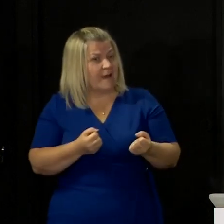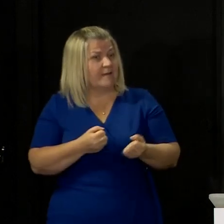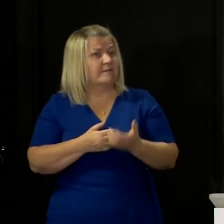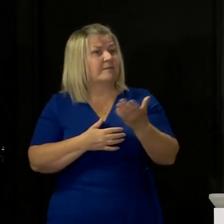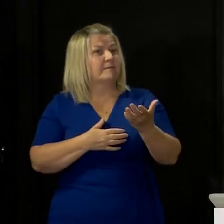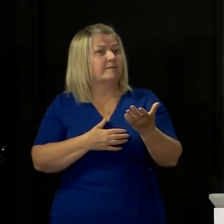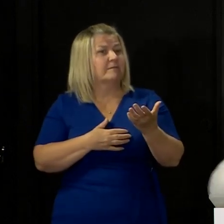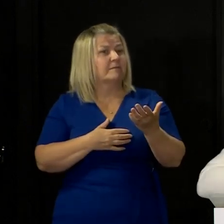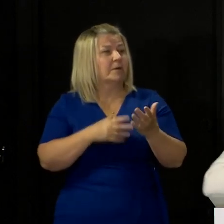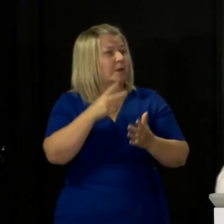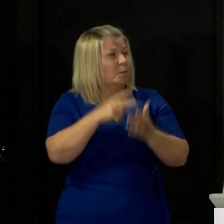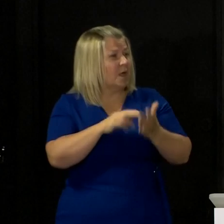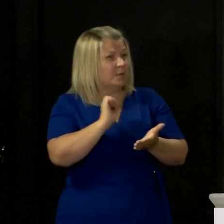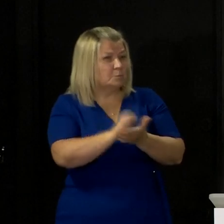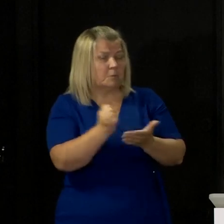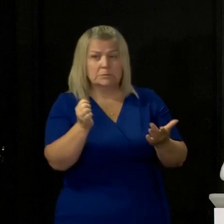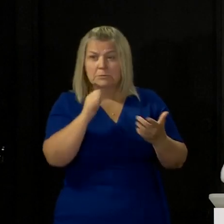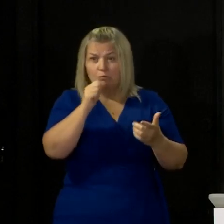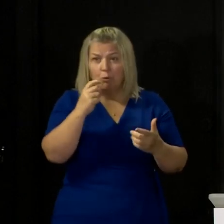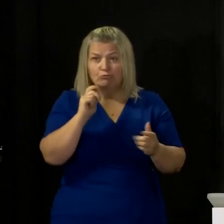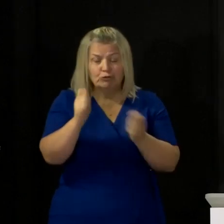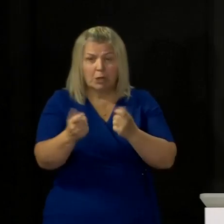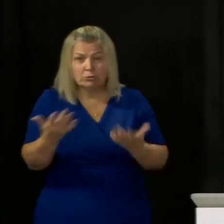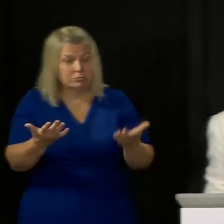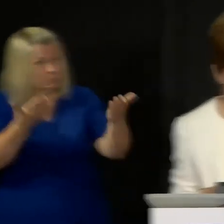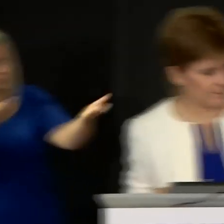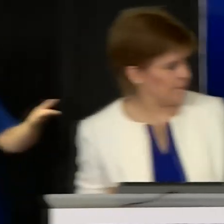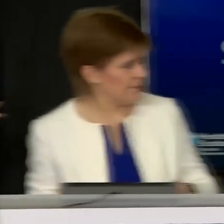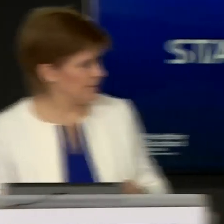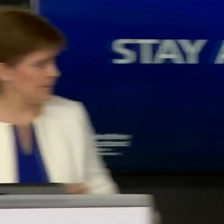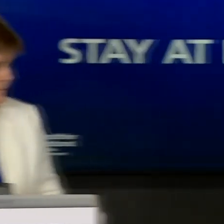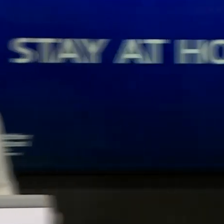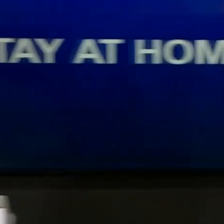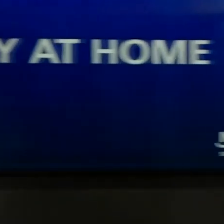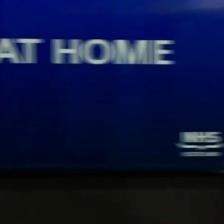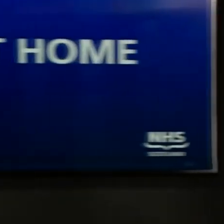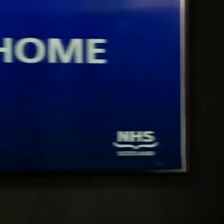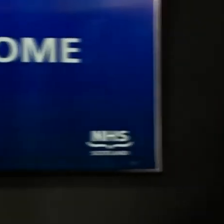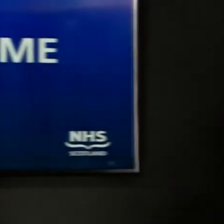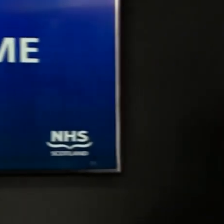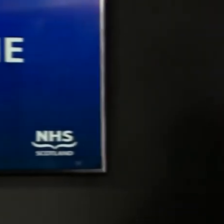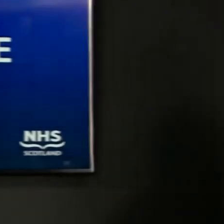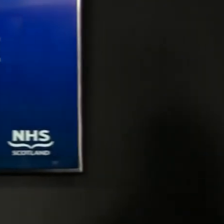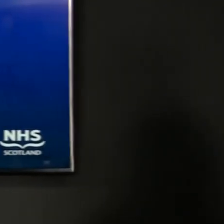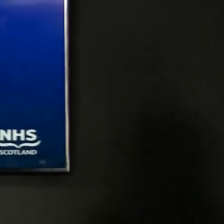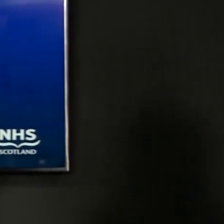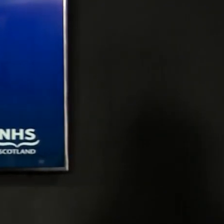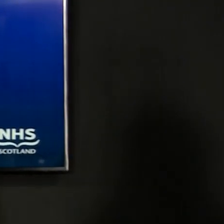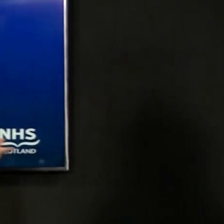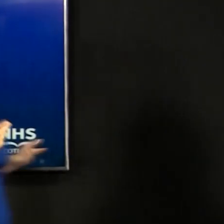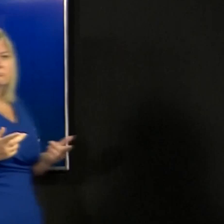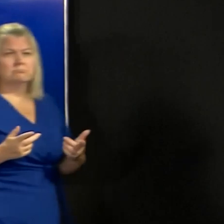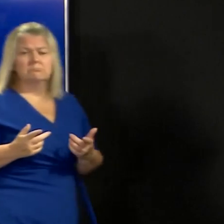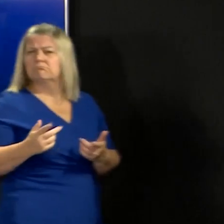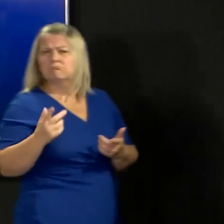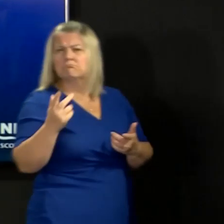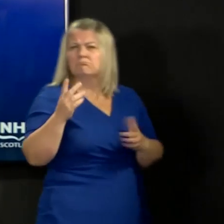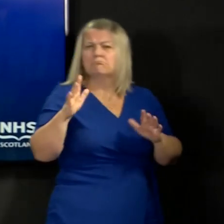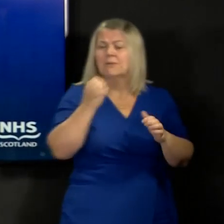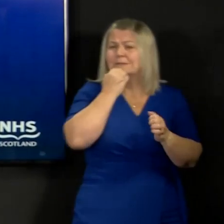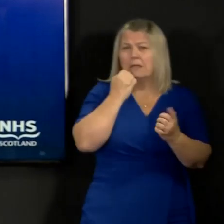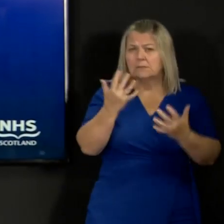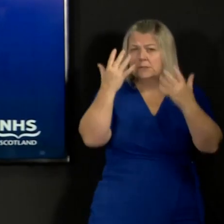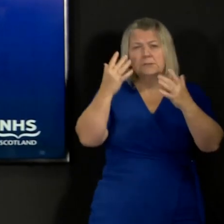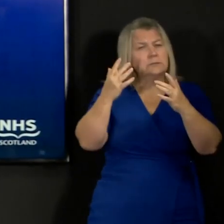the plans for publication haven't changed but I'll hand over to the health secretary to confirm that no they haven't changed we do intend to publish the first set of statistics